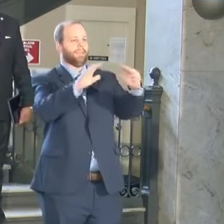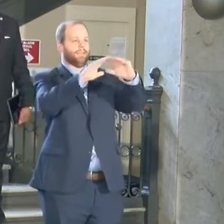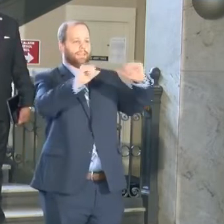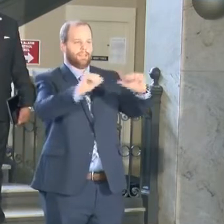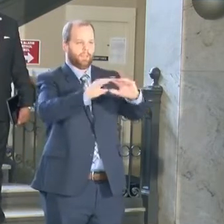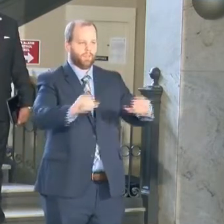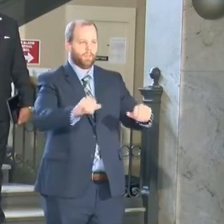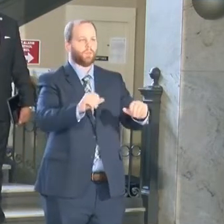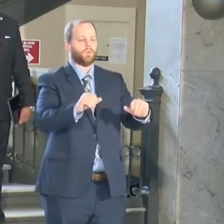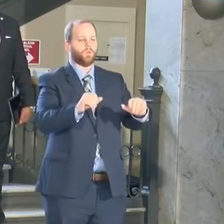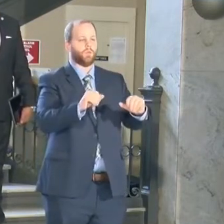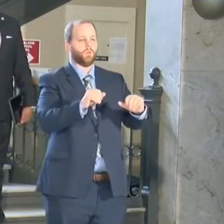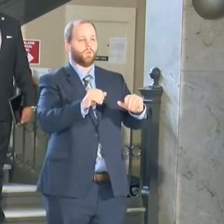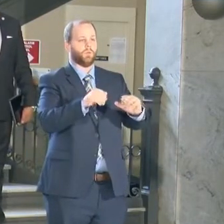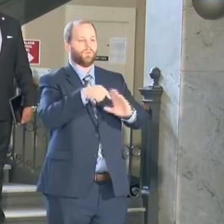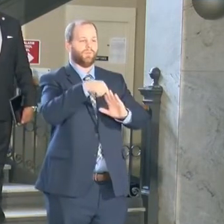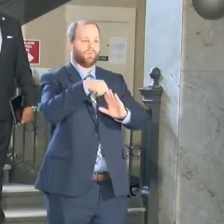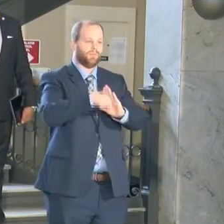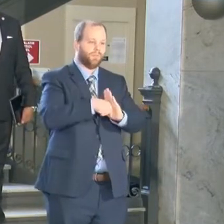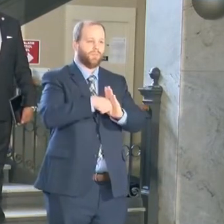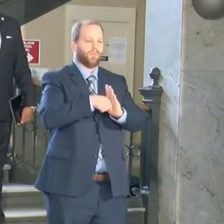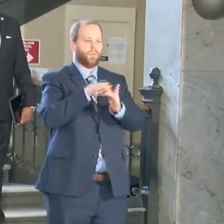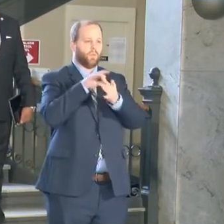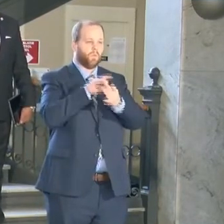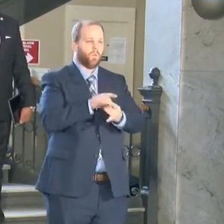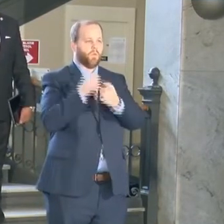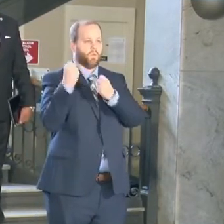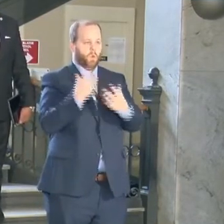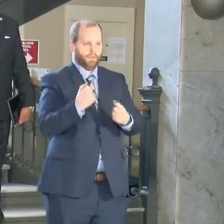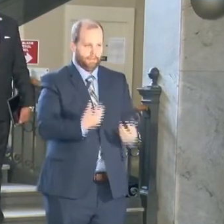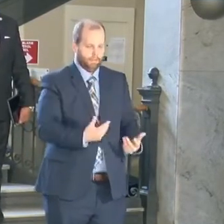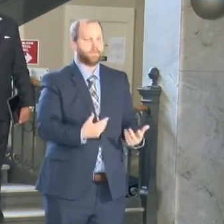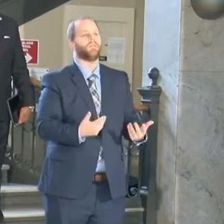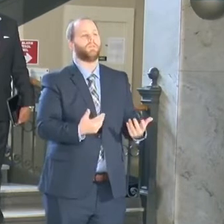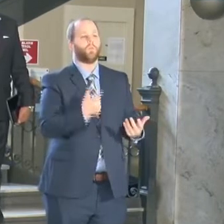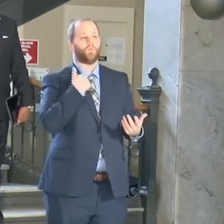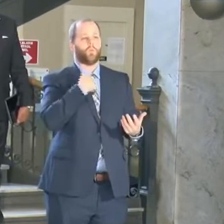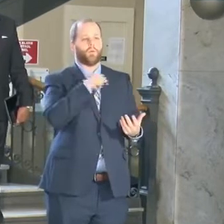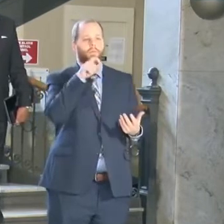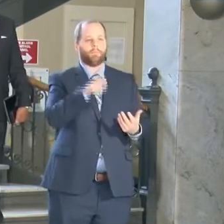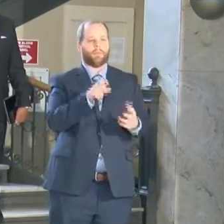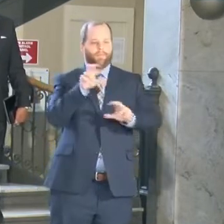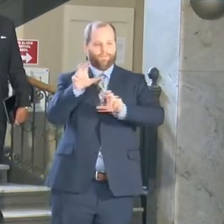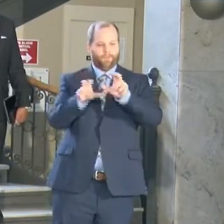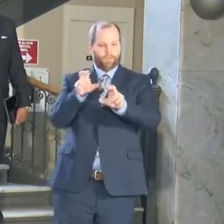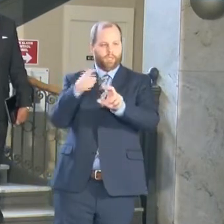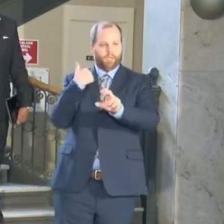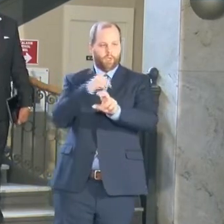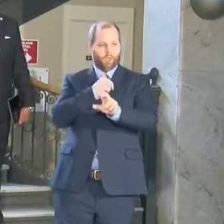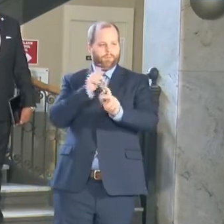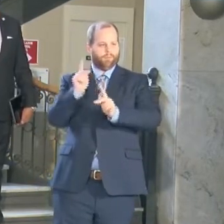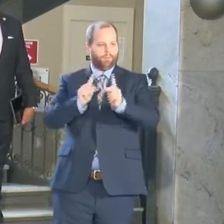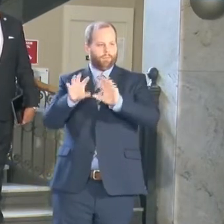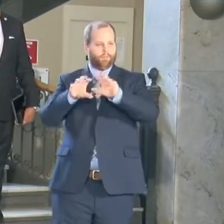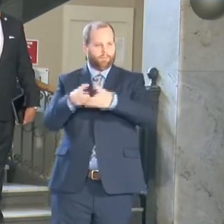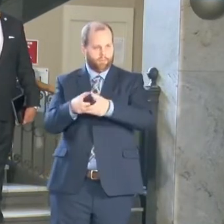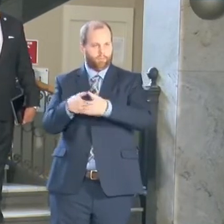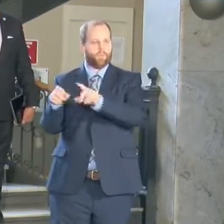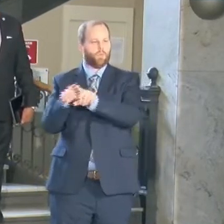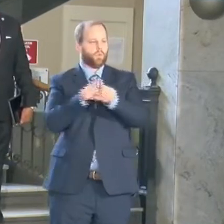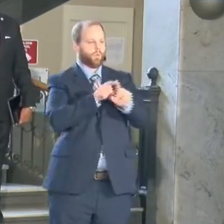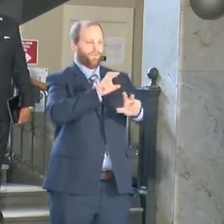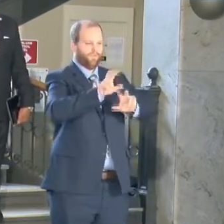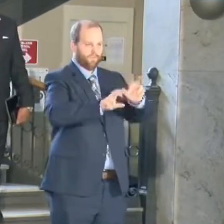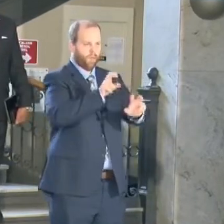We have to invest in the people of Little Rock. We most importantly have to invest in the youth and the young adults.